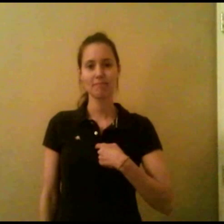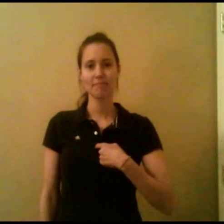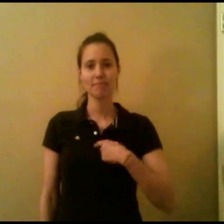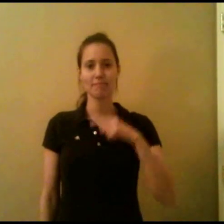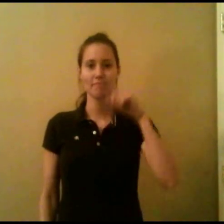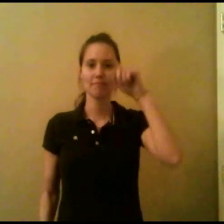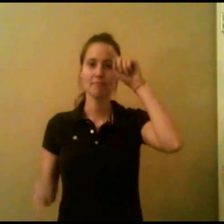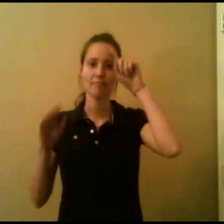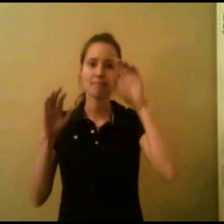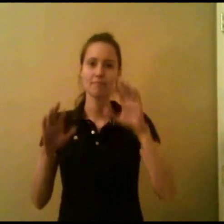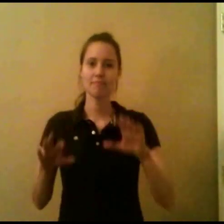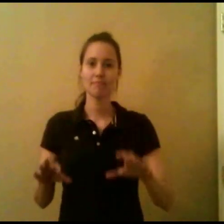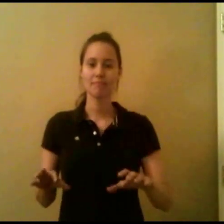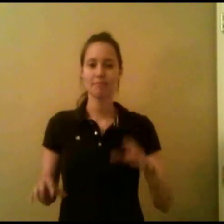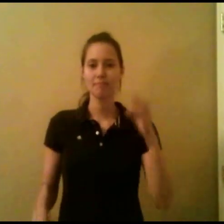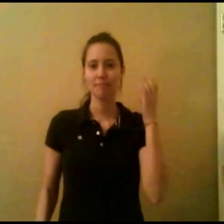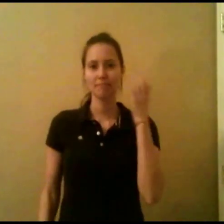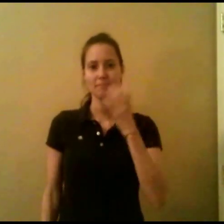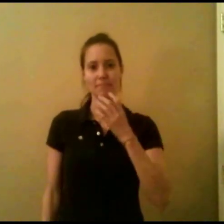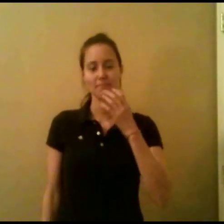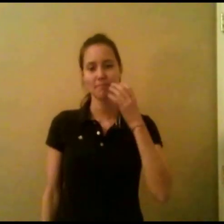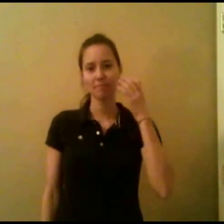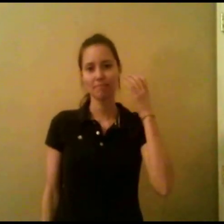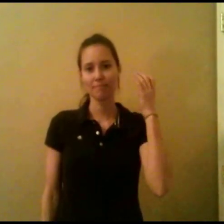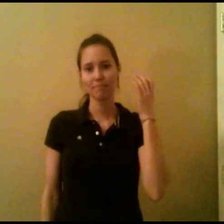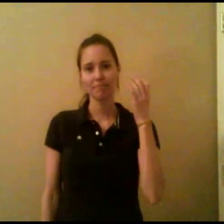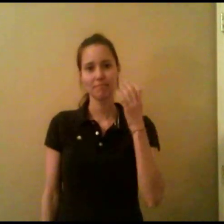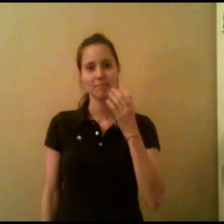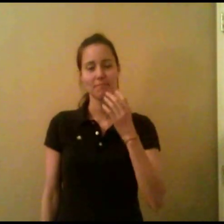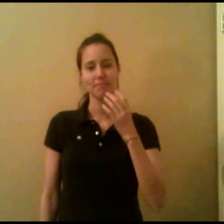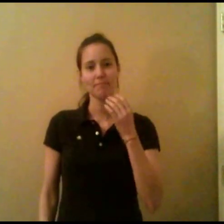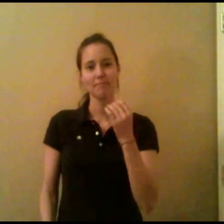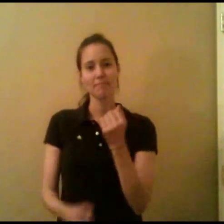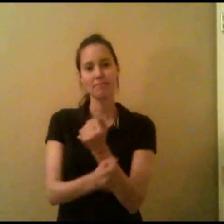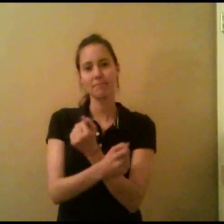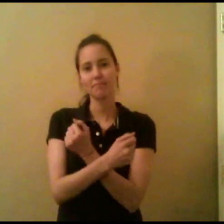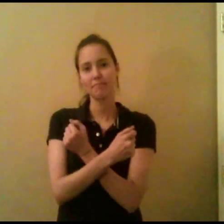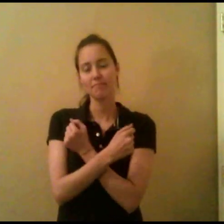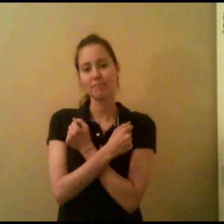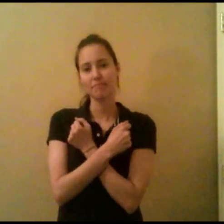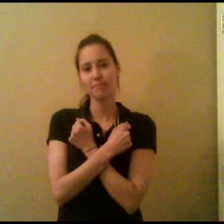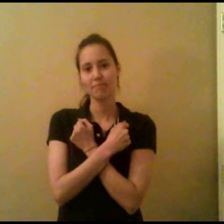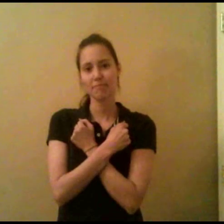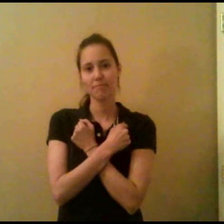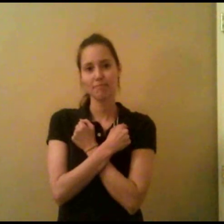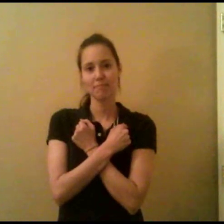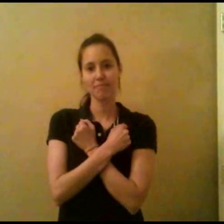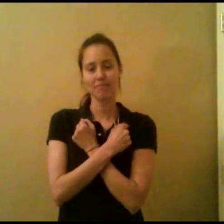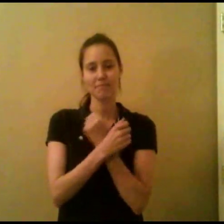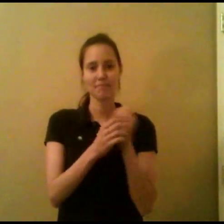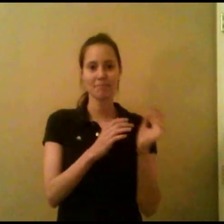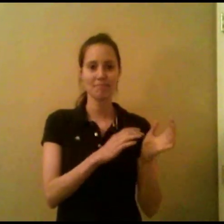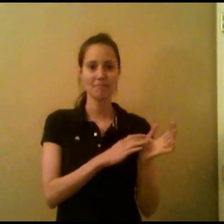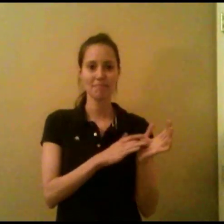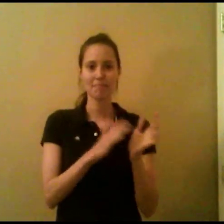I stand all amazed at the love of